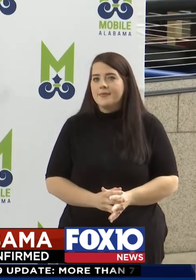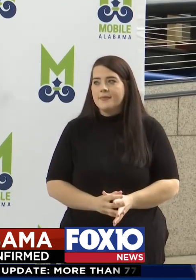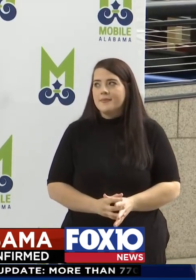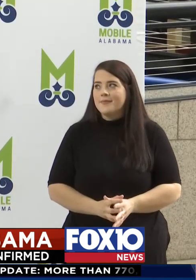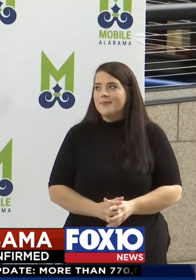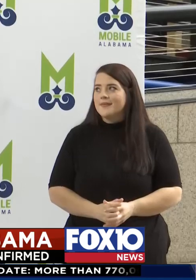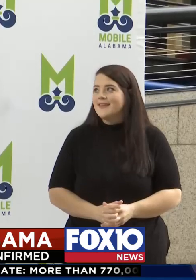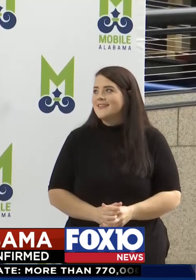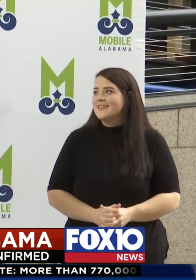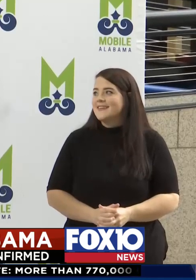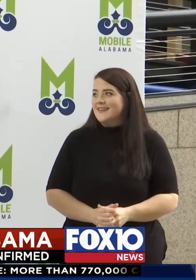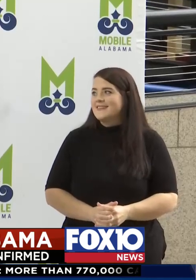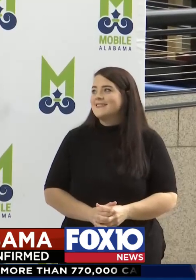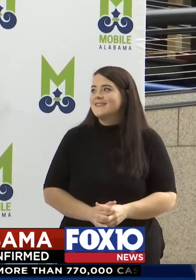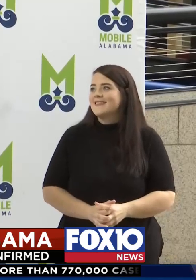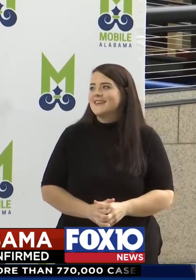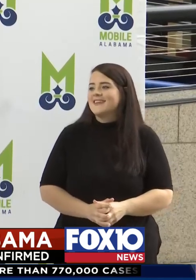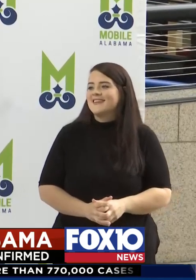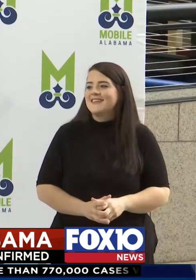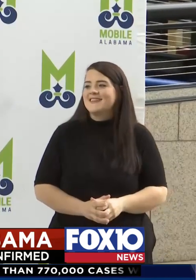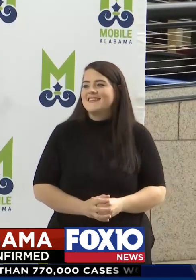This is Samantha Clement, right?